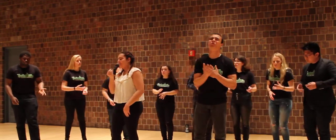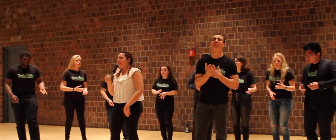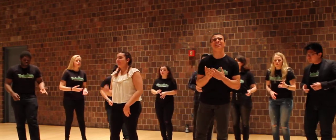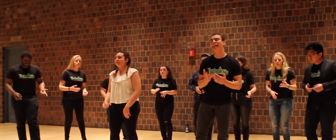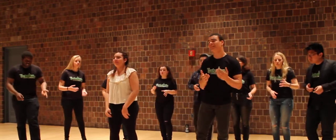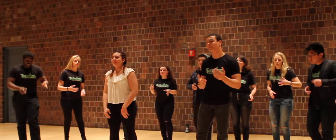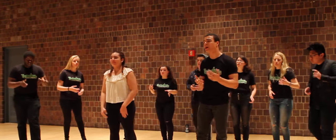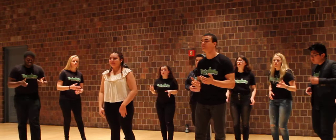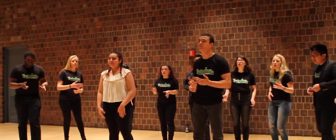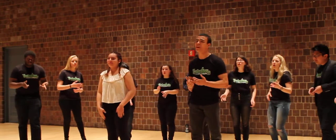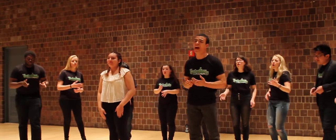should get some dress.